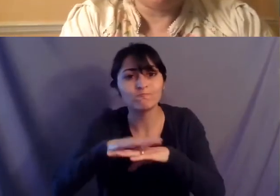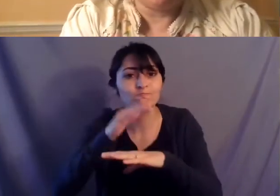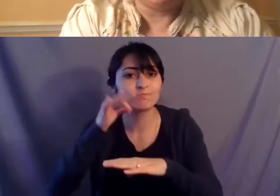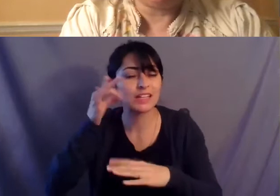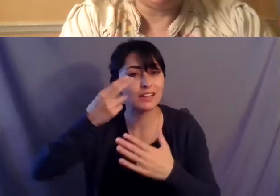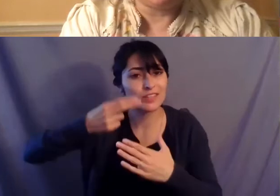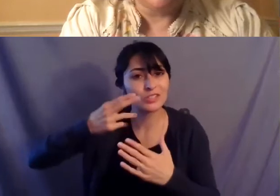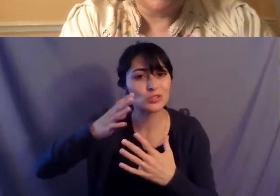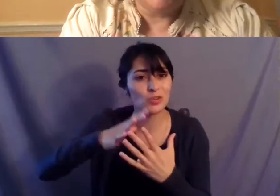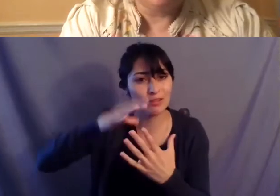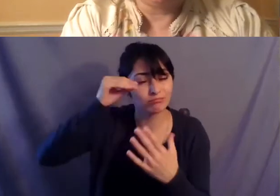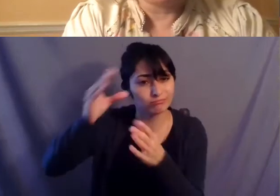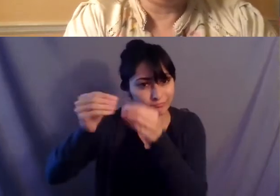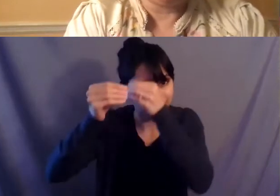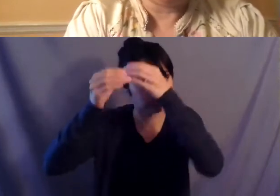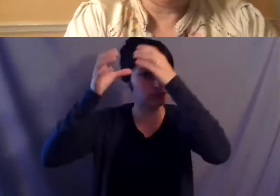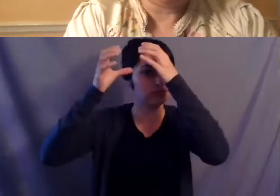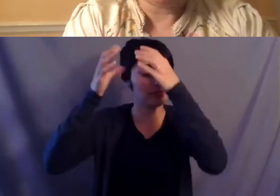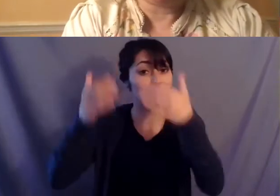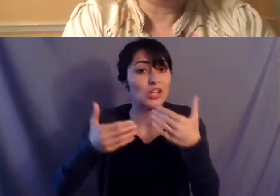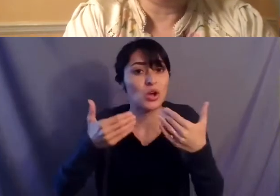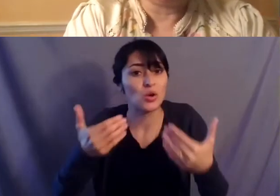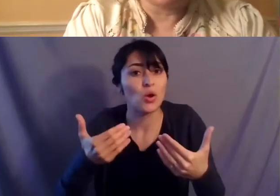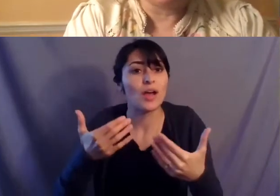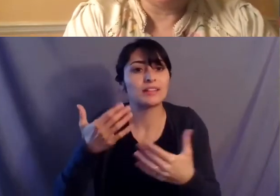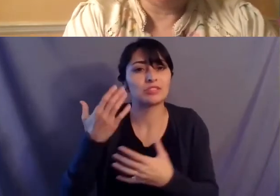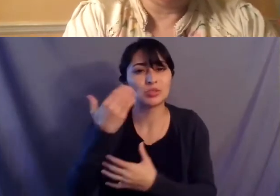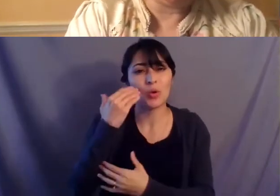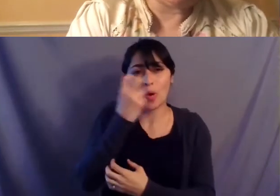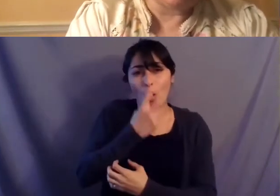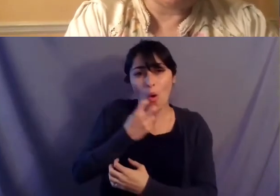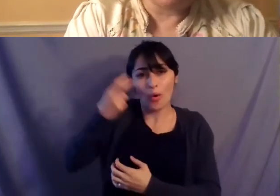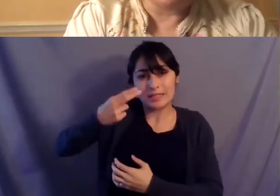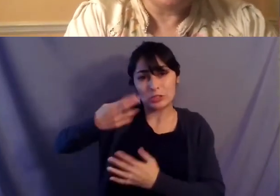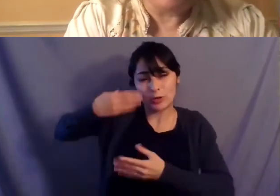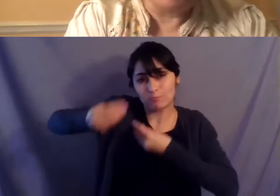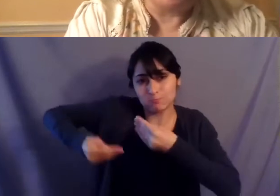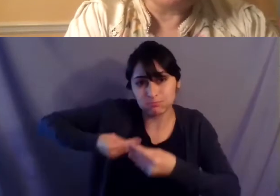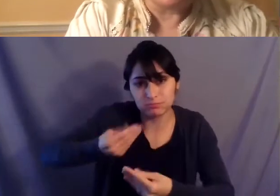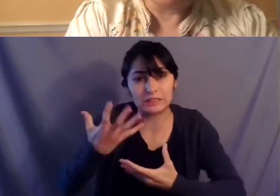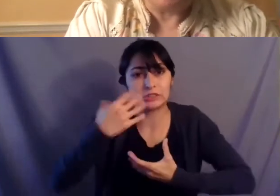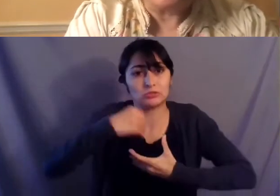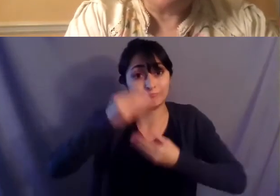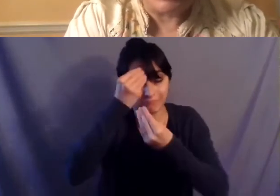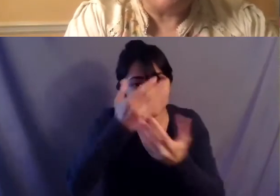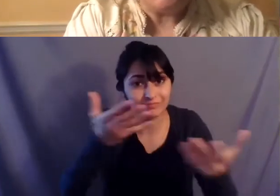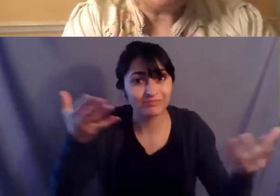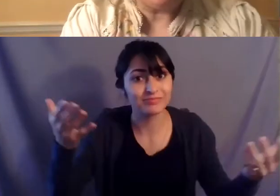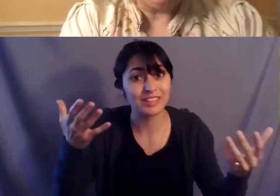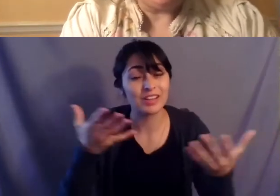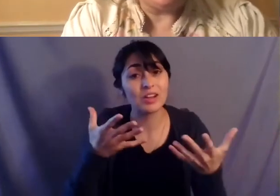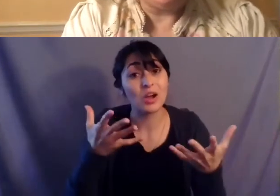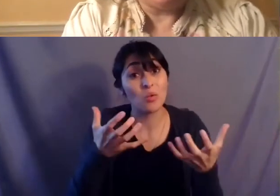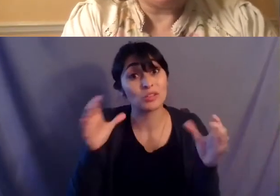bring it forward as much as i can and work with the oral history and i want to know how to do that i don't know i want to know how to do that really as well as possible